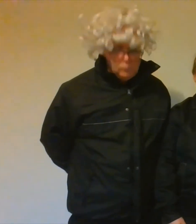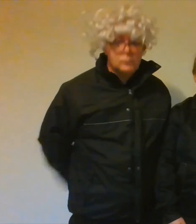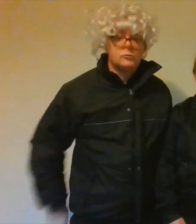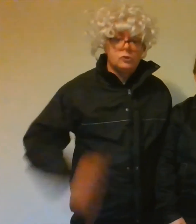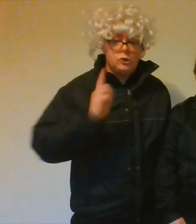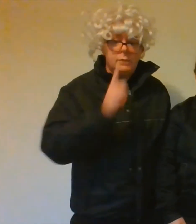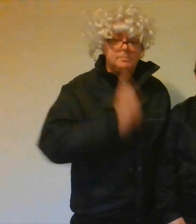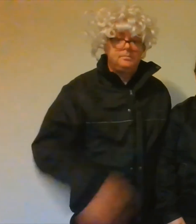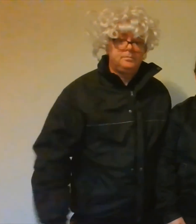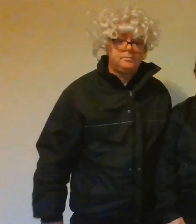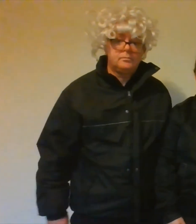Si.